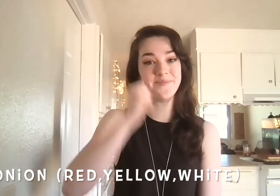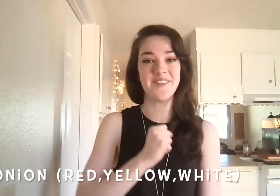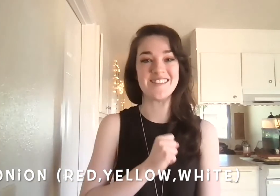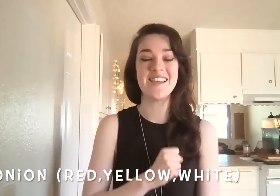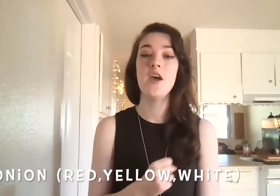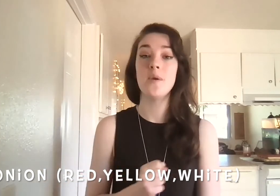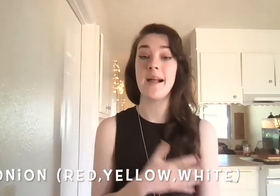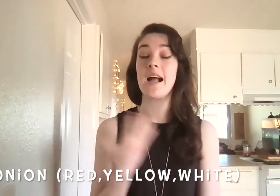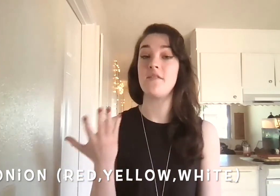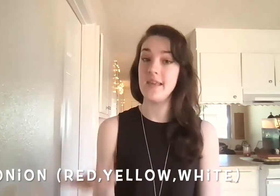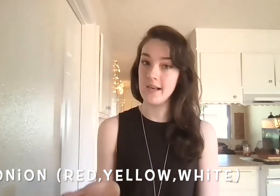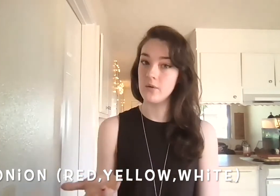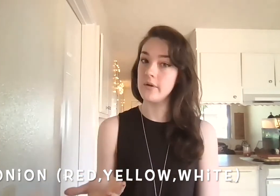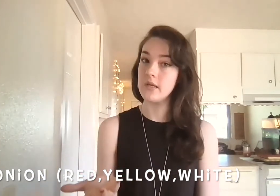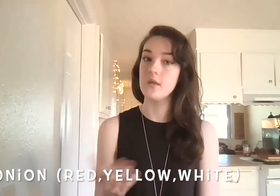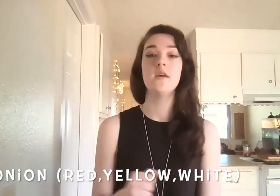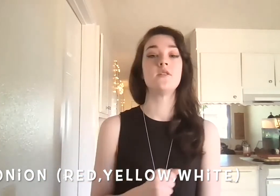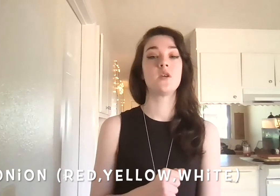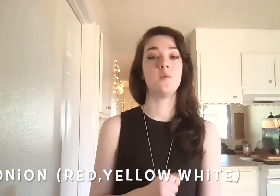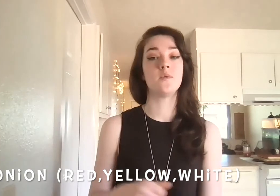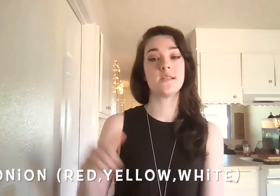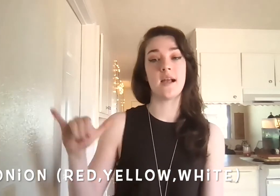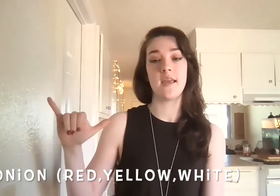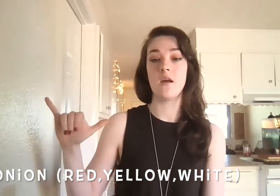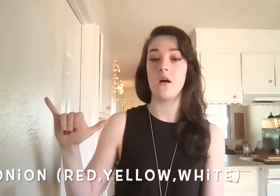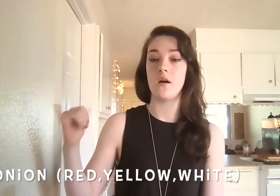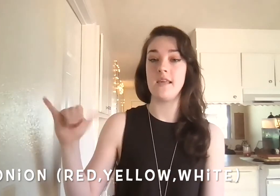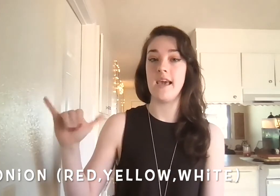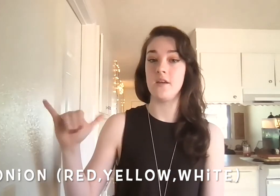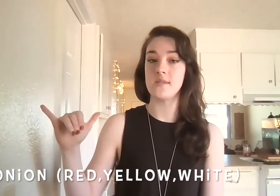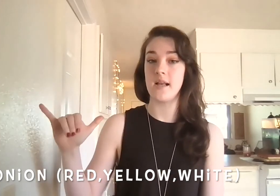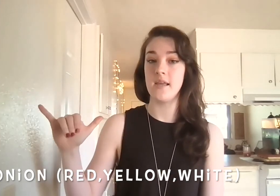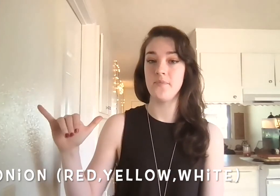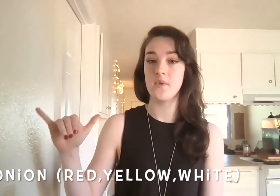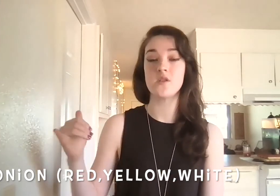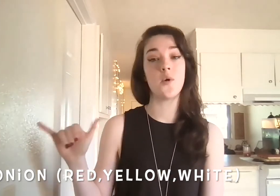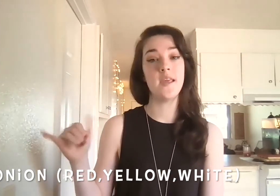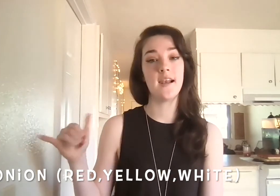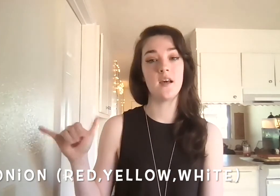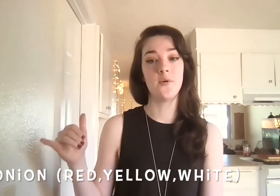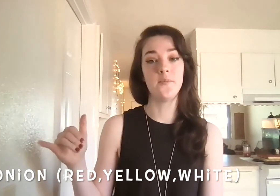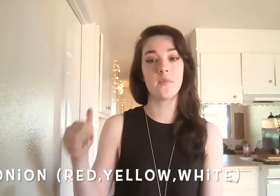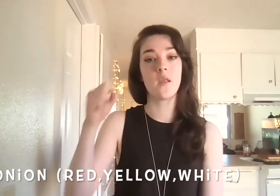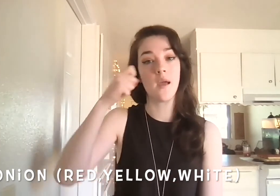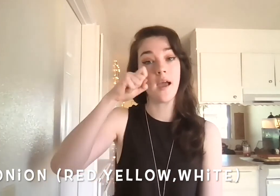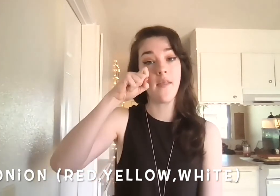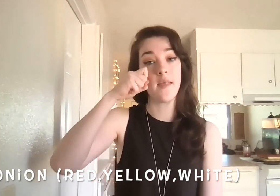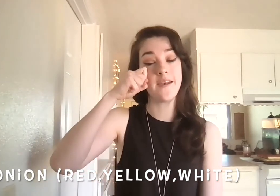Nice. We might have a yellow onion. So we would sign our yellow sign. So yellow and then